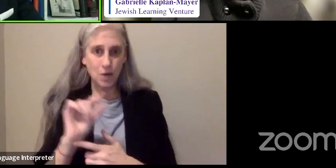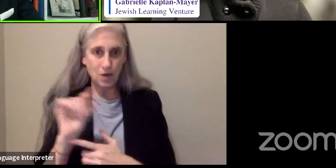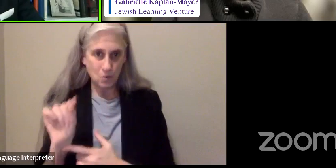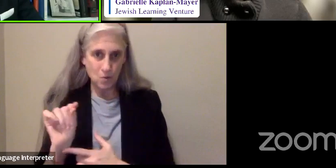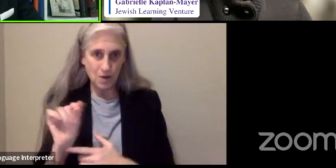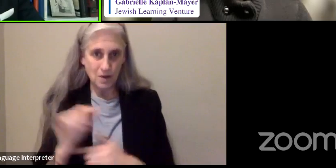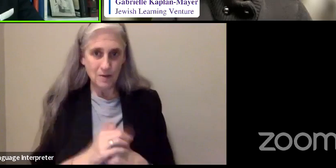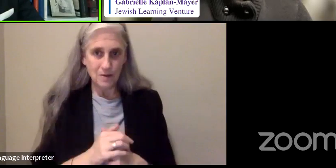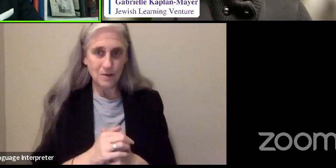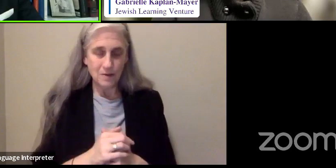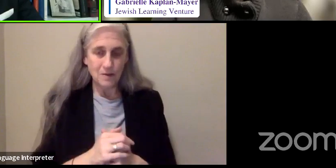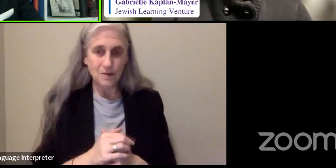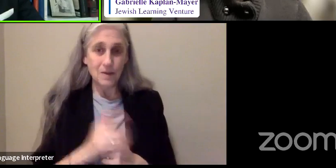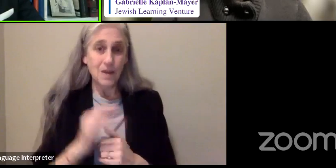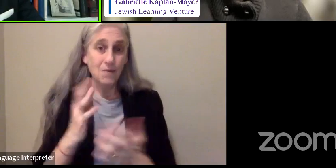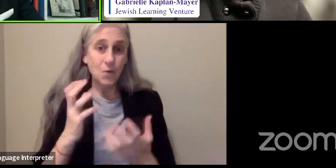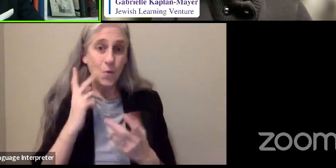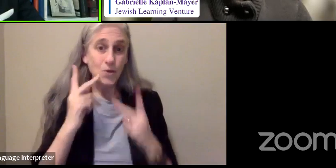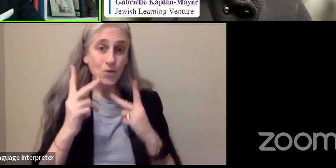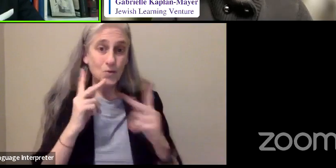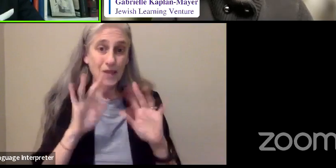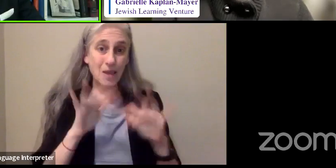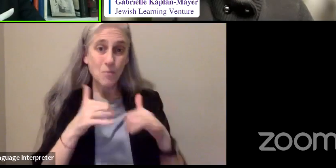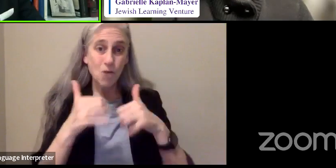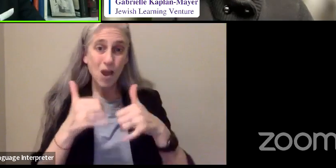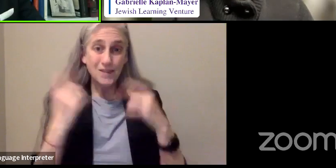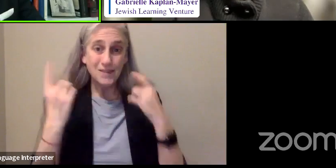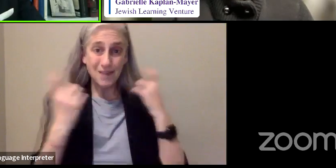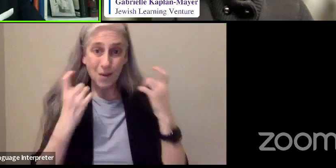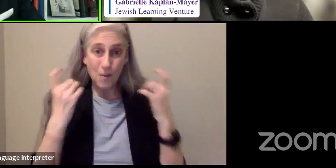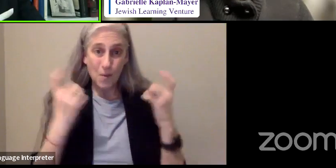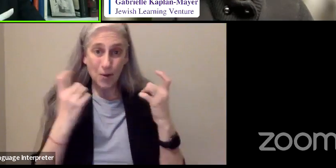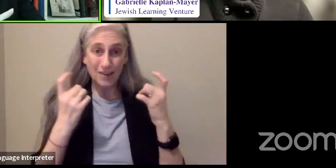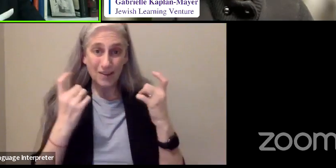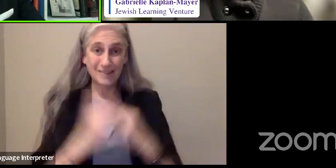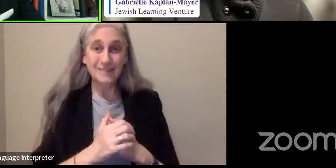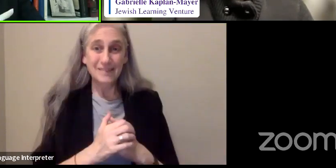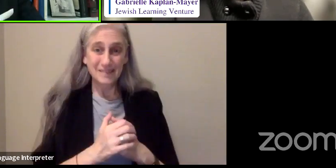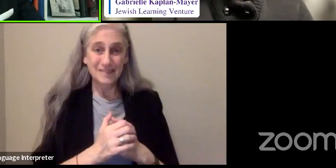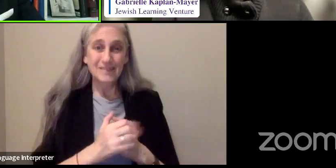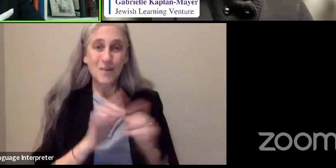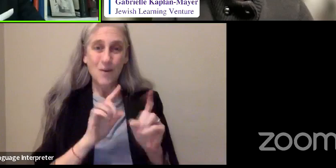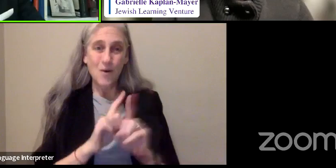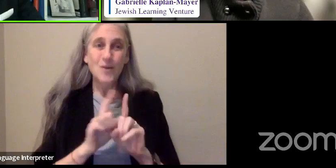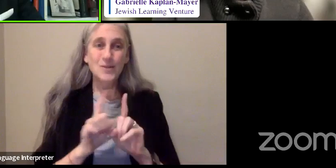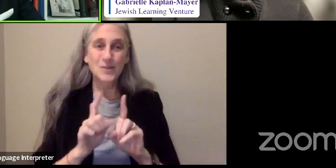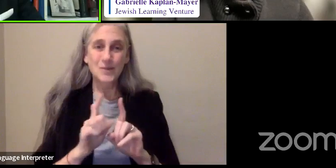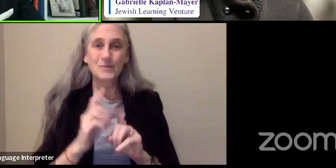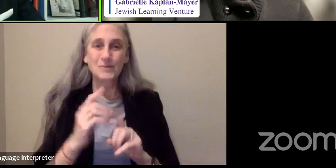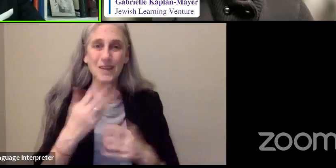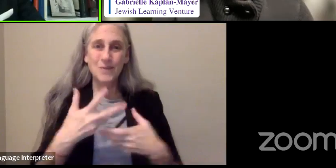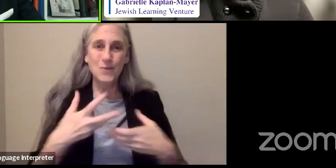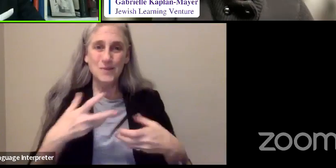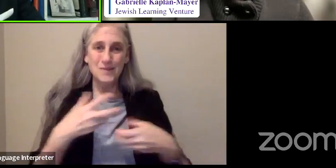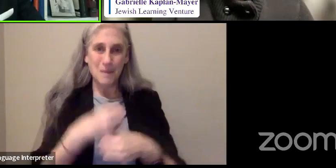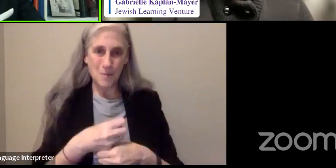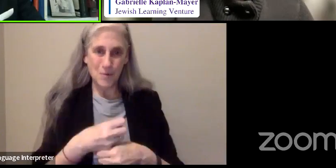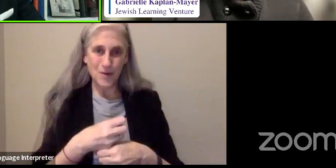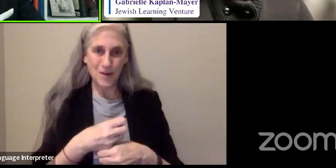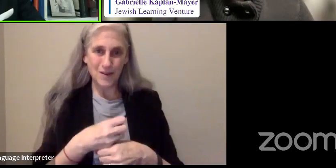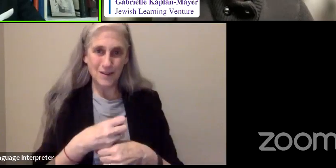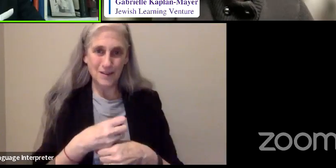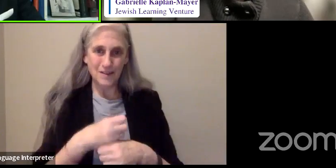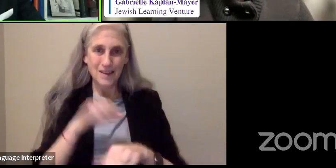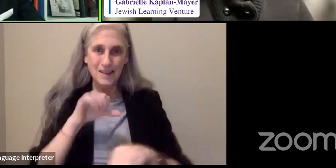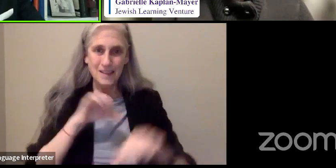if you want to see the prize ceremony, which would also give you a summary of where the